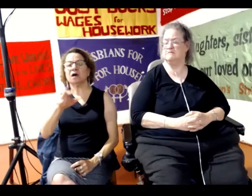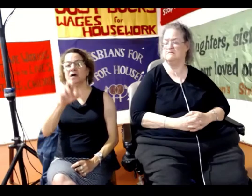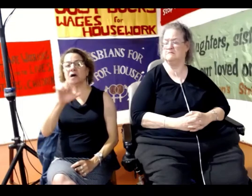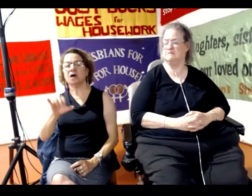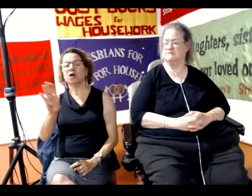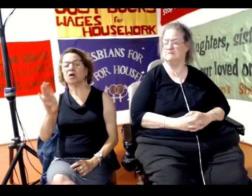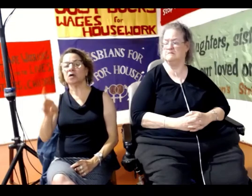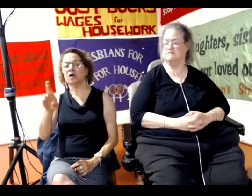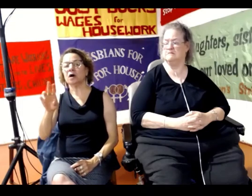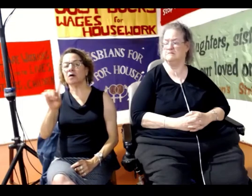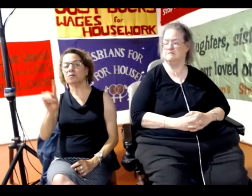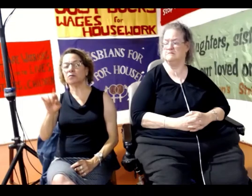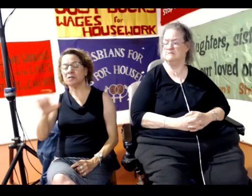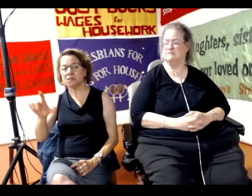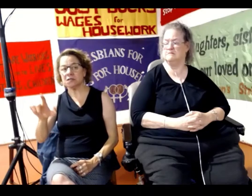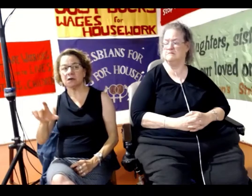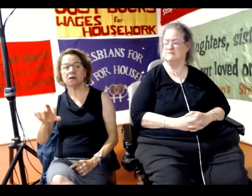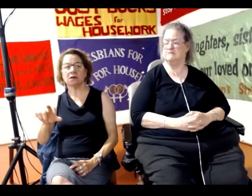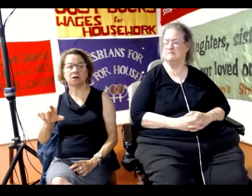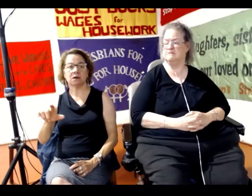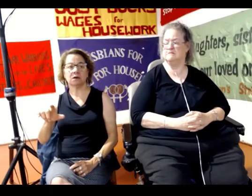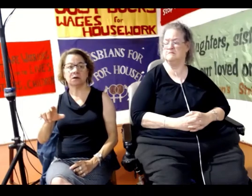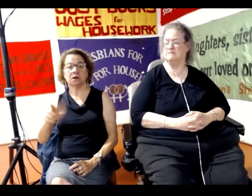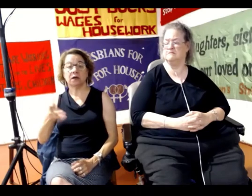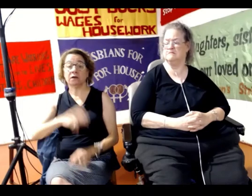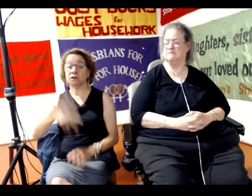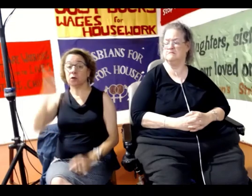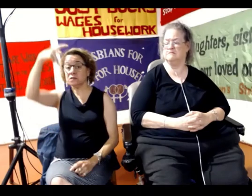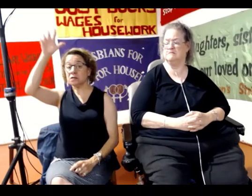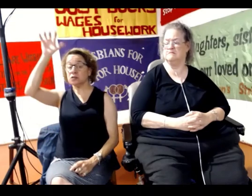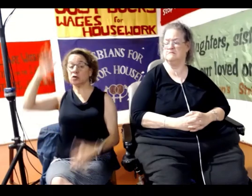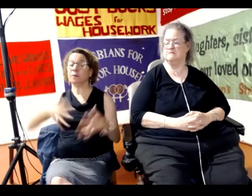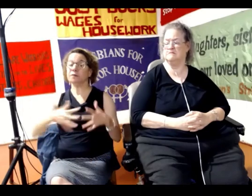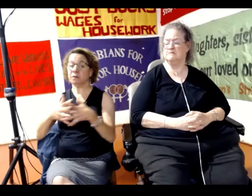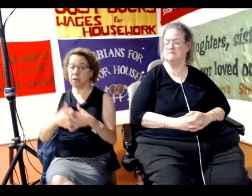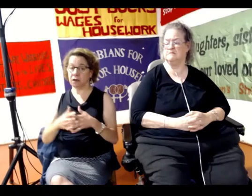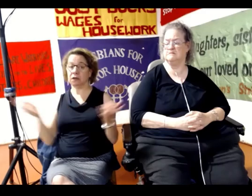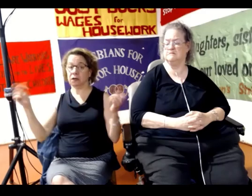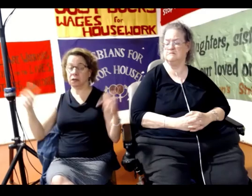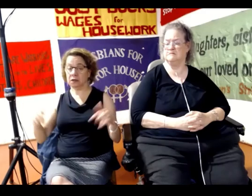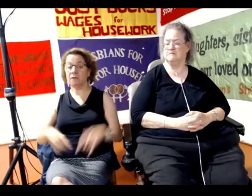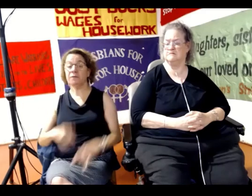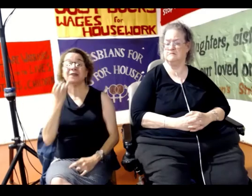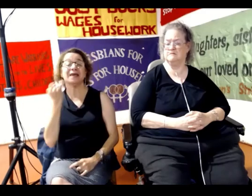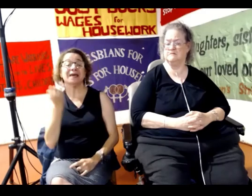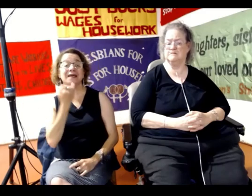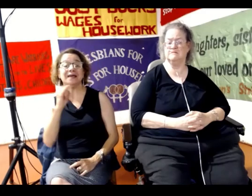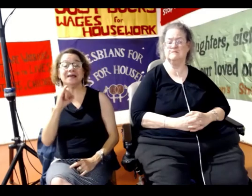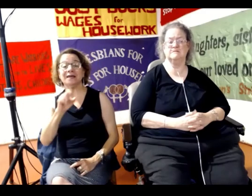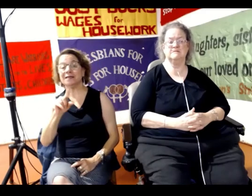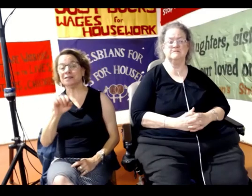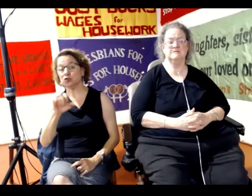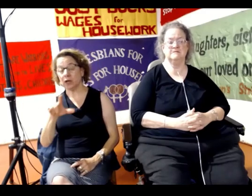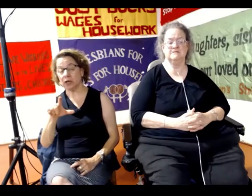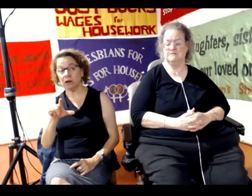Brazil, and of course Trump's America. Israel arms and